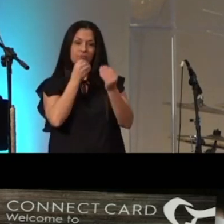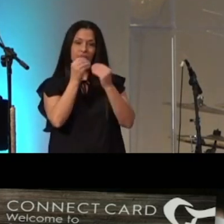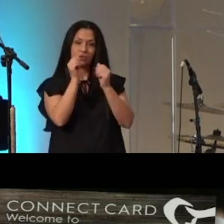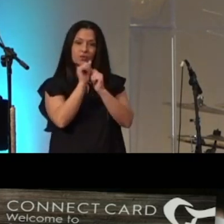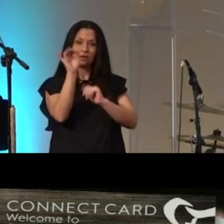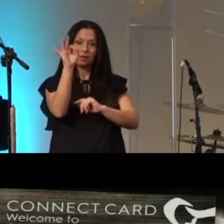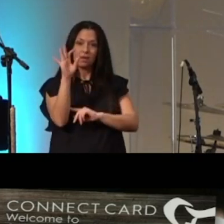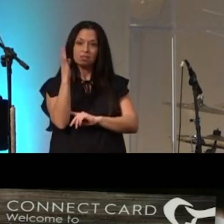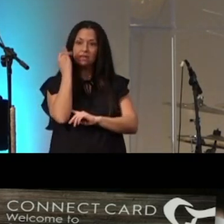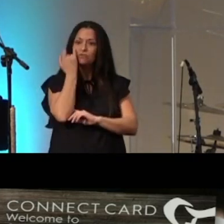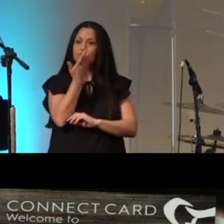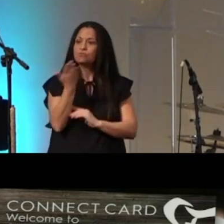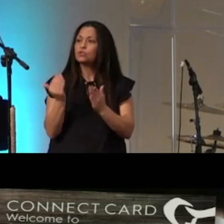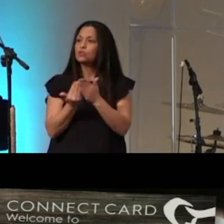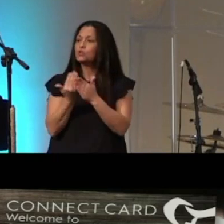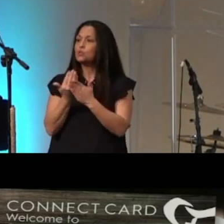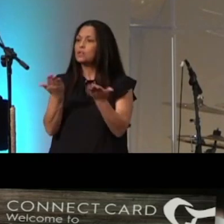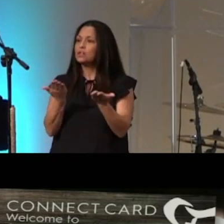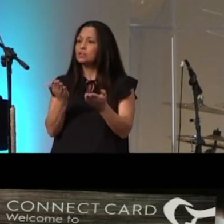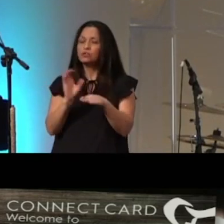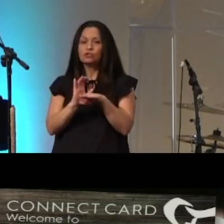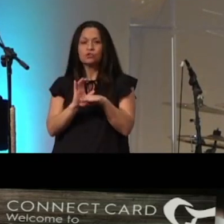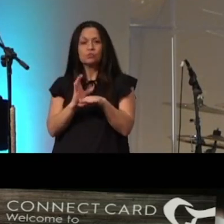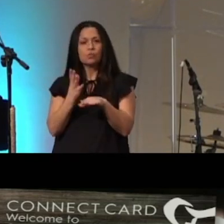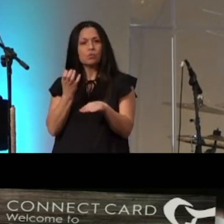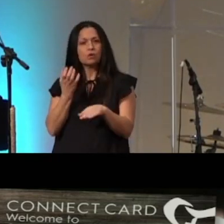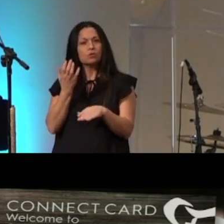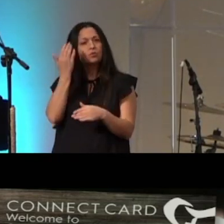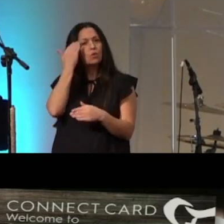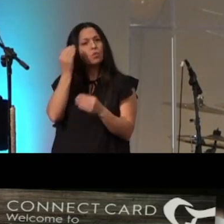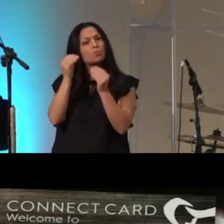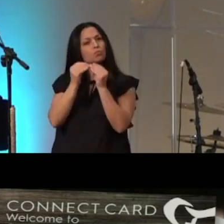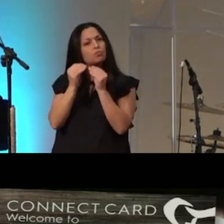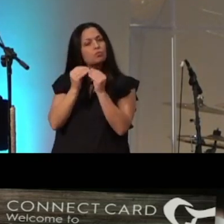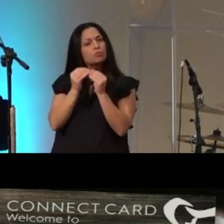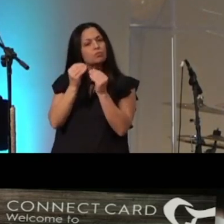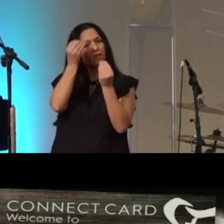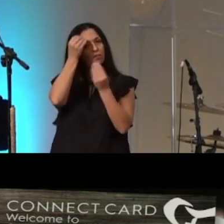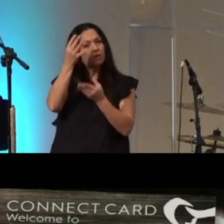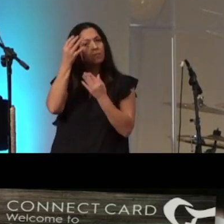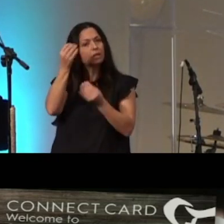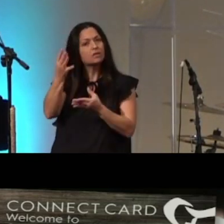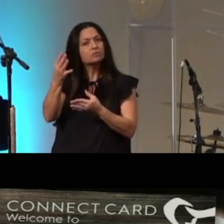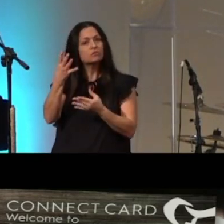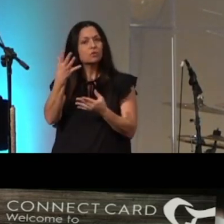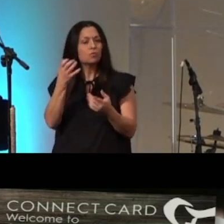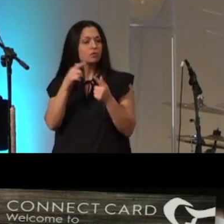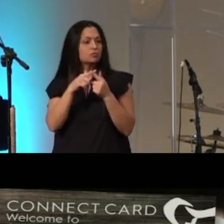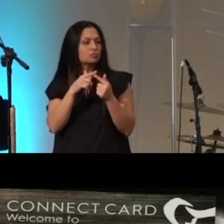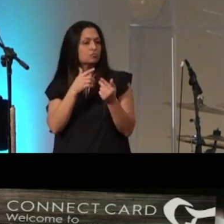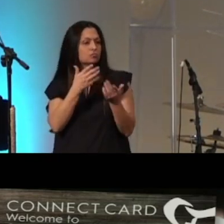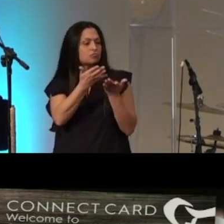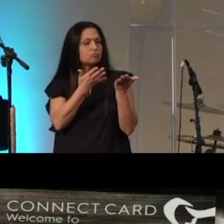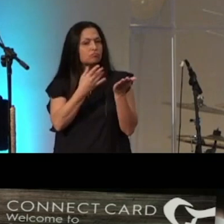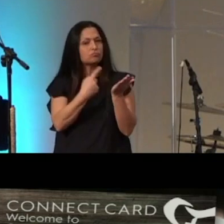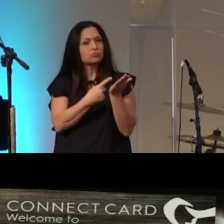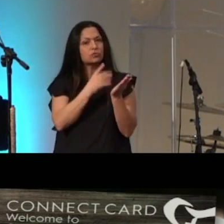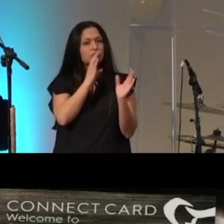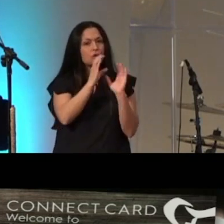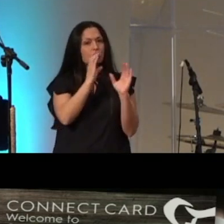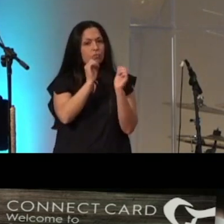like to know more about who we are and to get better connected smiley would love to have lunch with you you could mark that on your card one of the other options